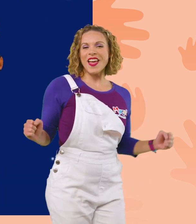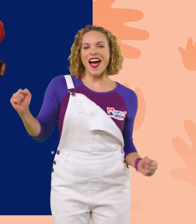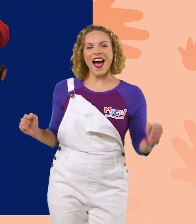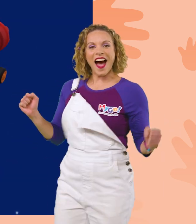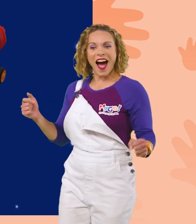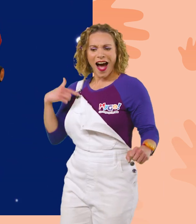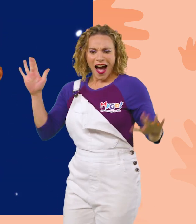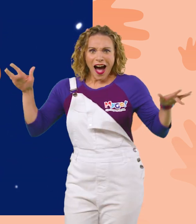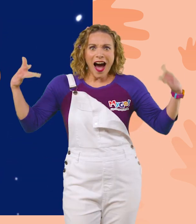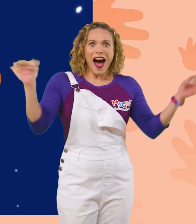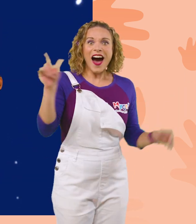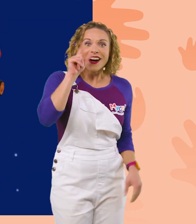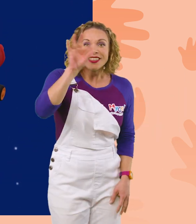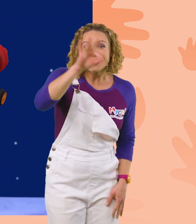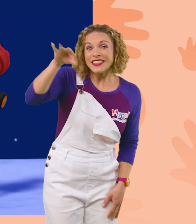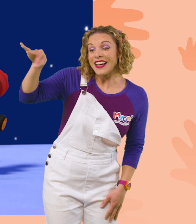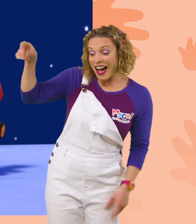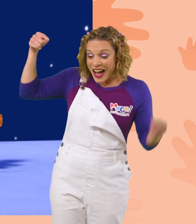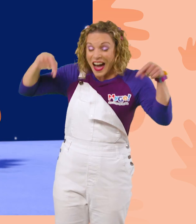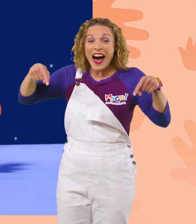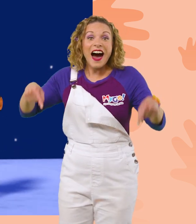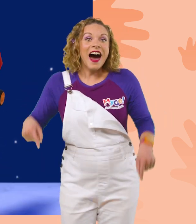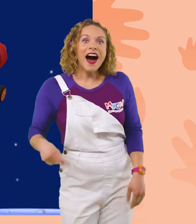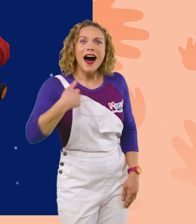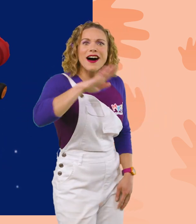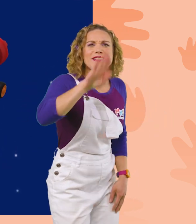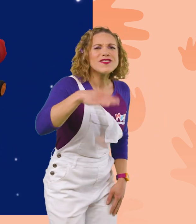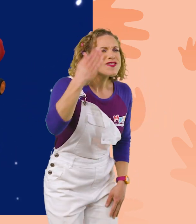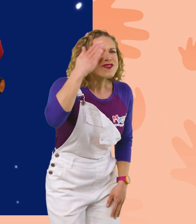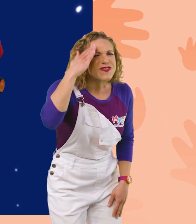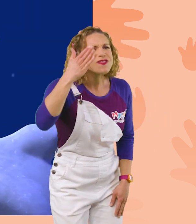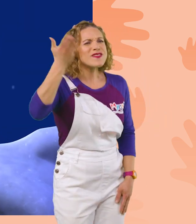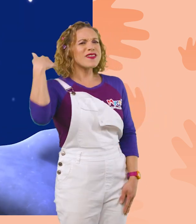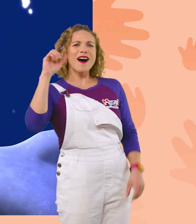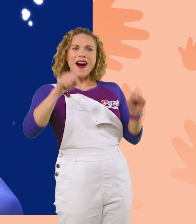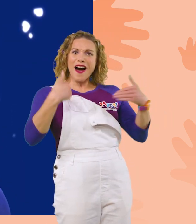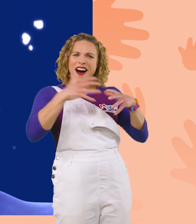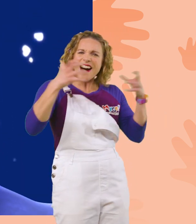I'm glad there's a feather up here! I never knew I could have been having so much fun!